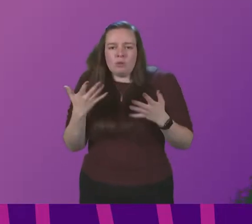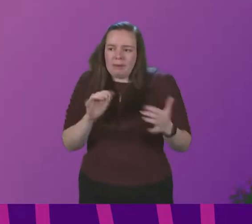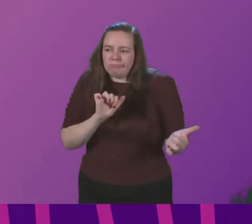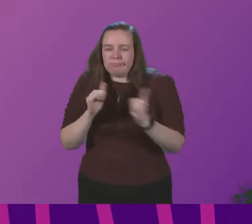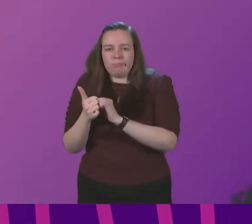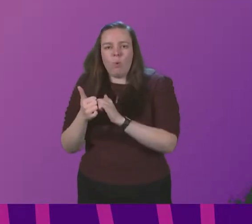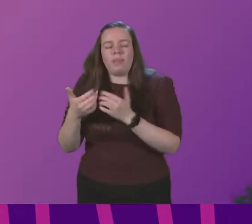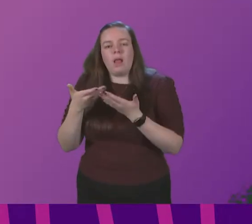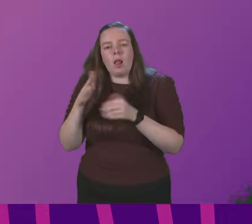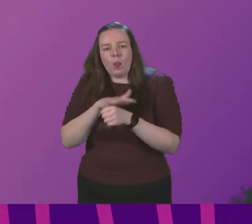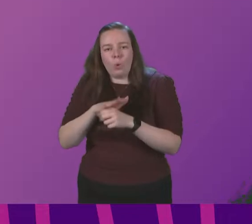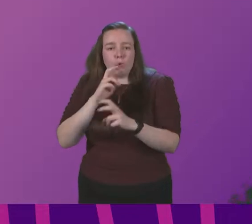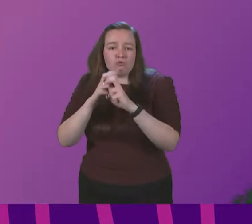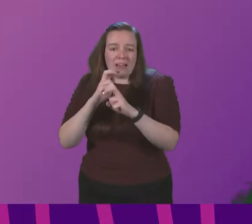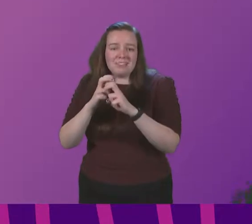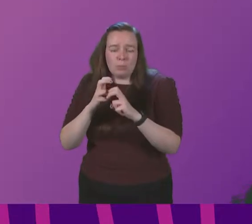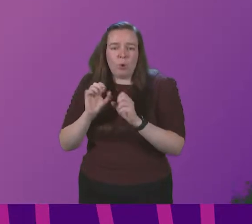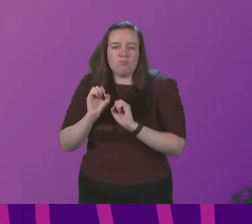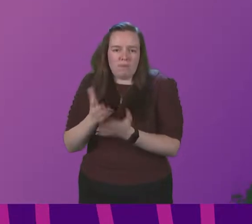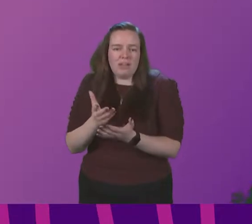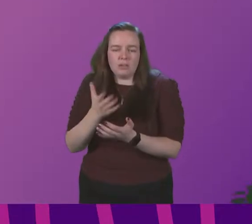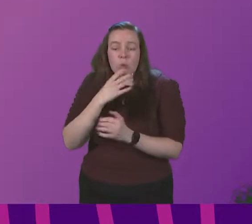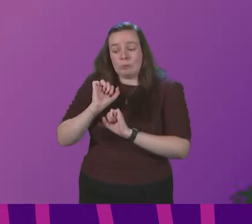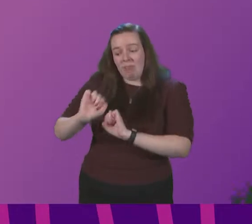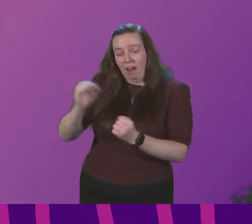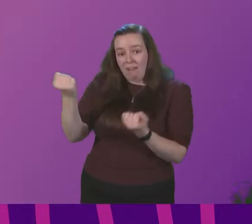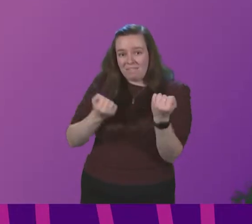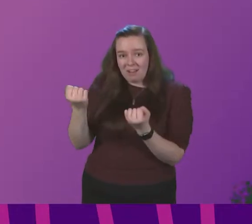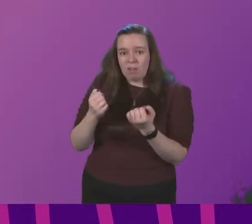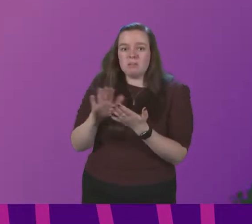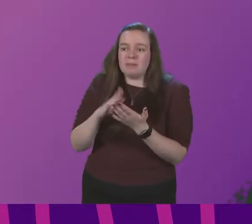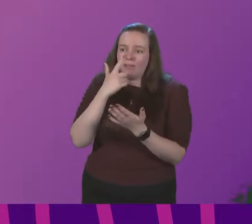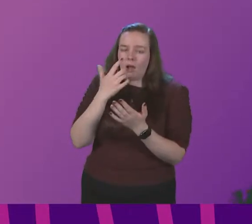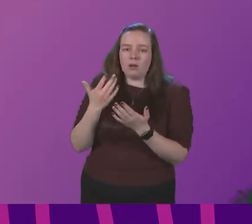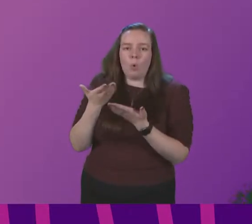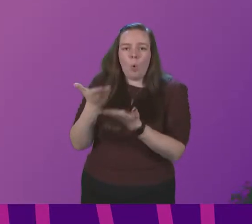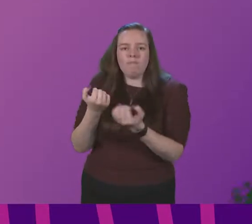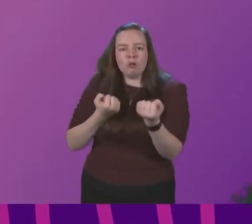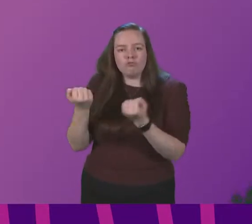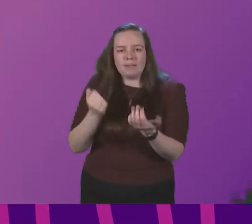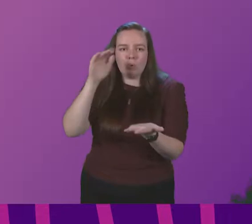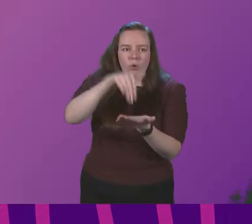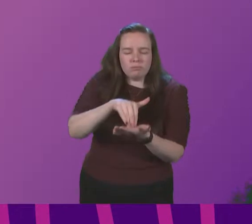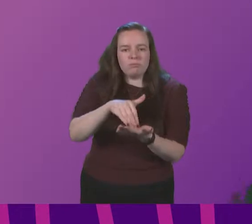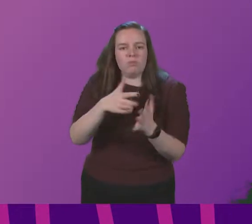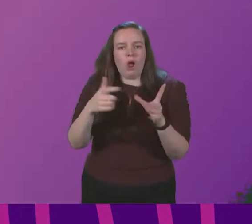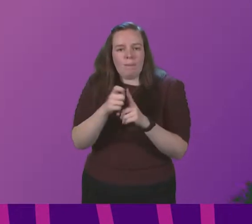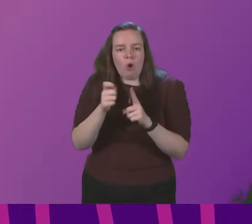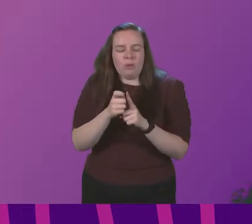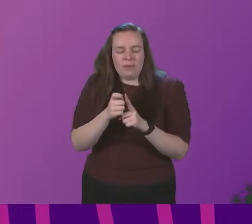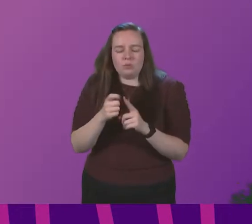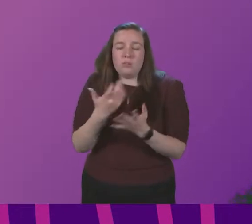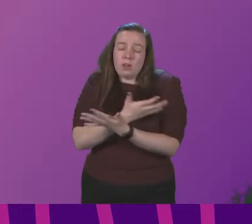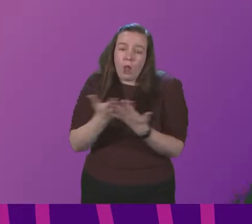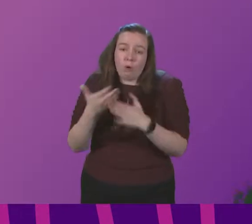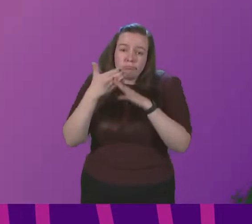with local transport providers to use their vehicles to offer transport appointments for people who might struggle to get there There is a